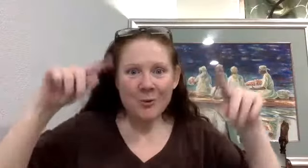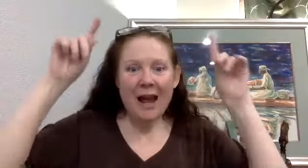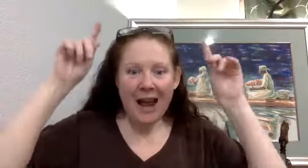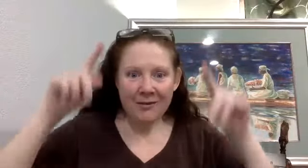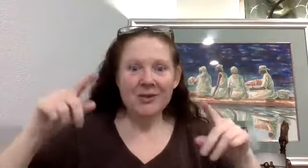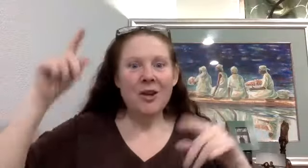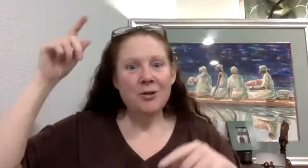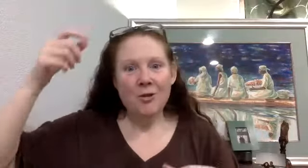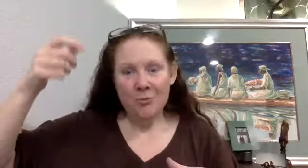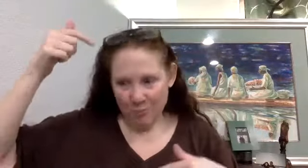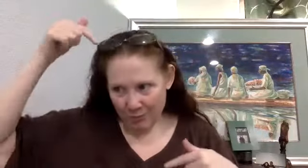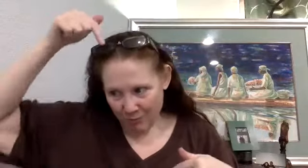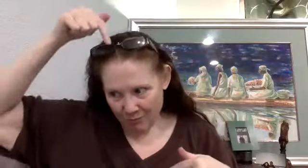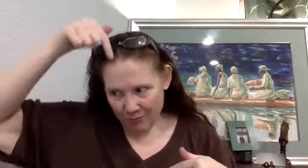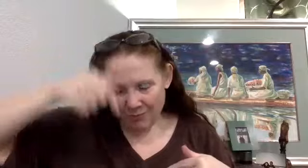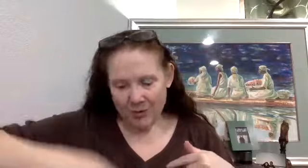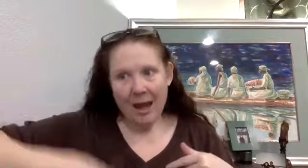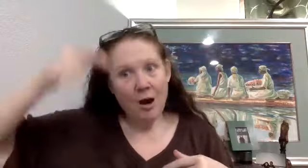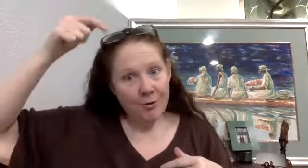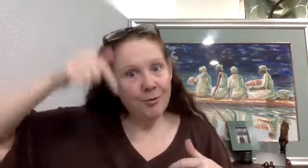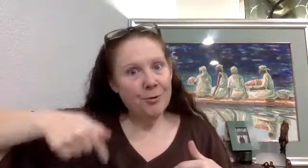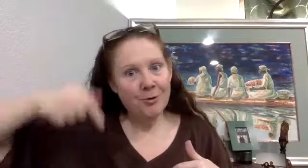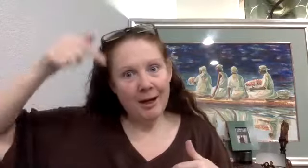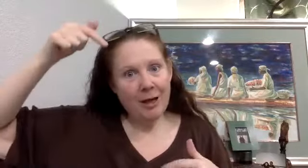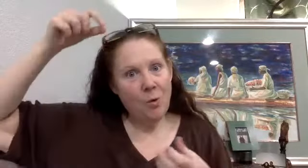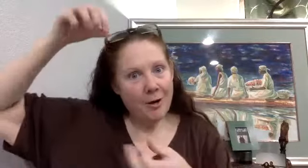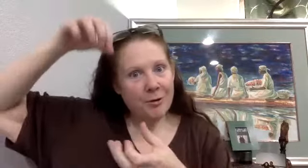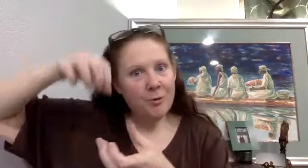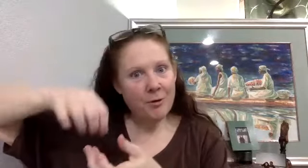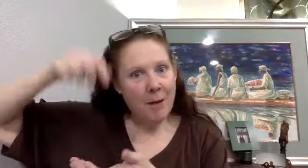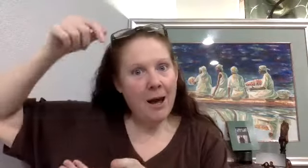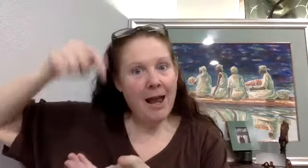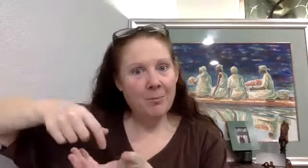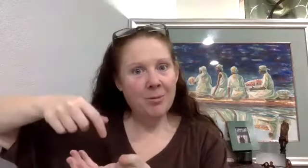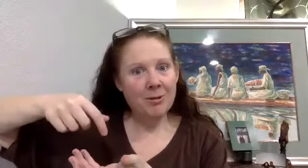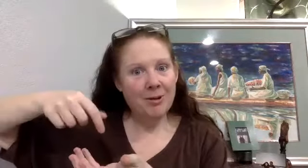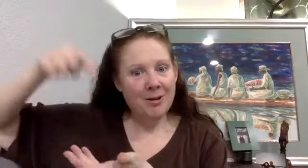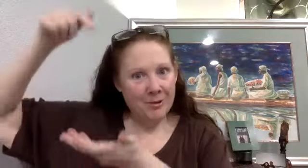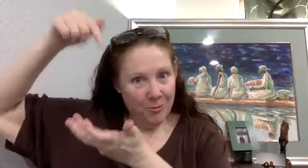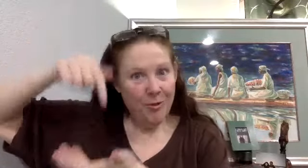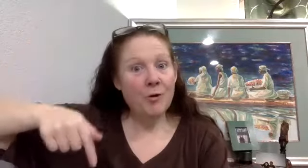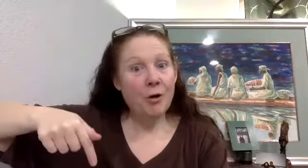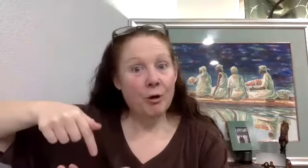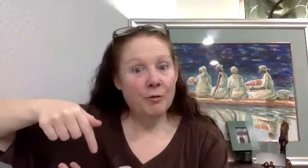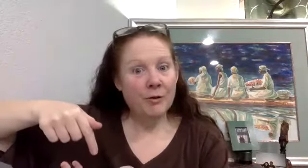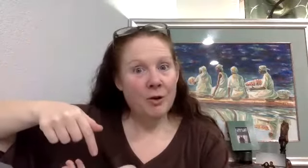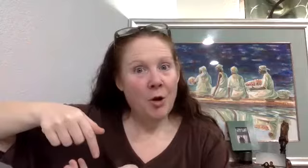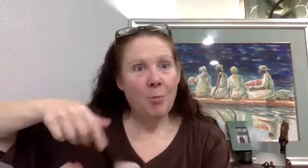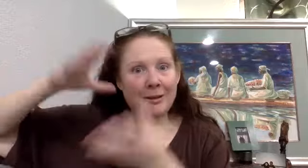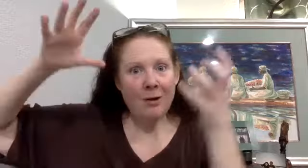waves, they go through like, like water through a pipe, through our nerves. But like